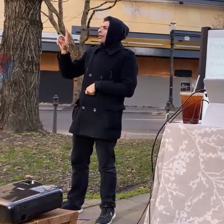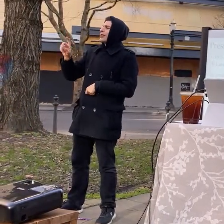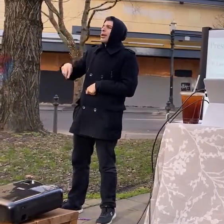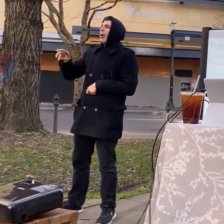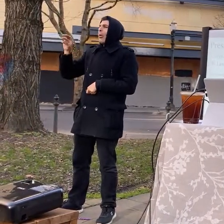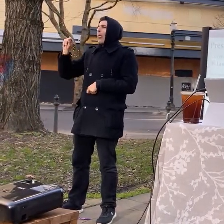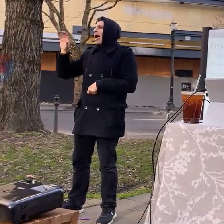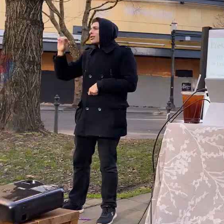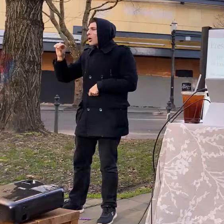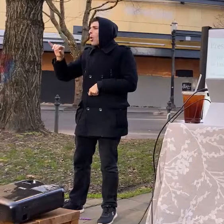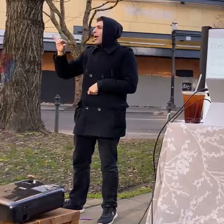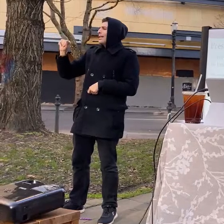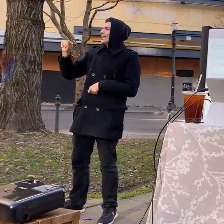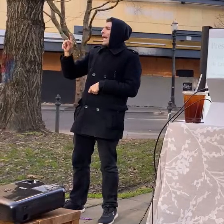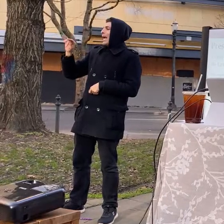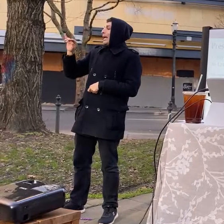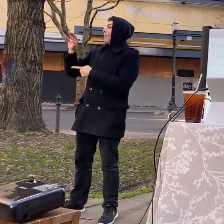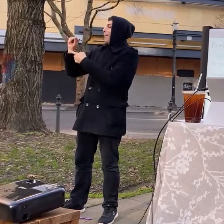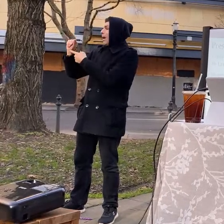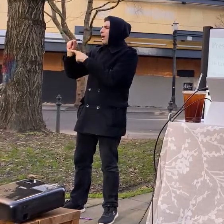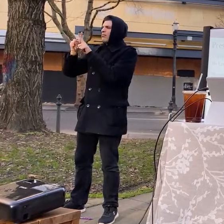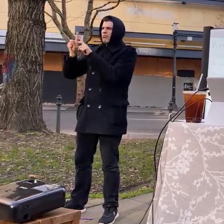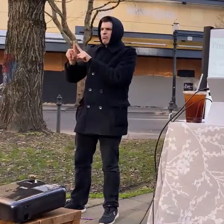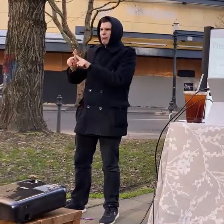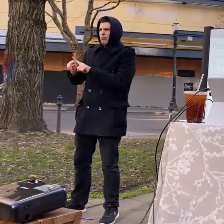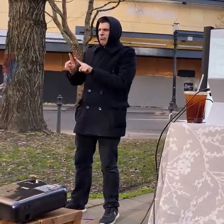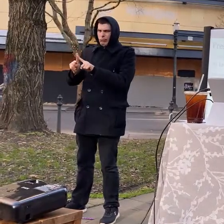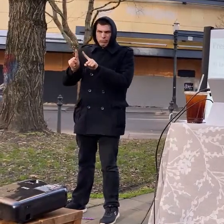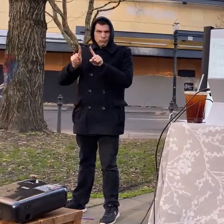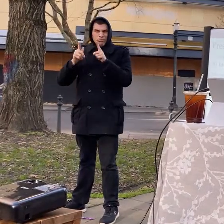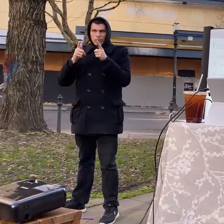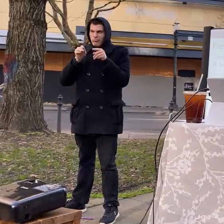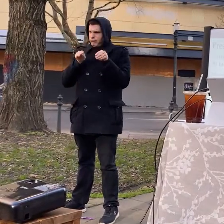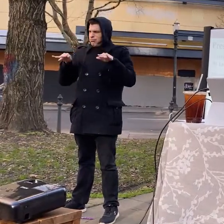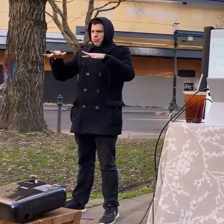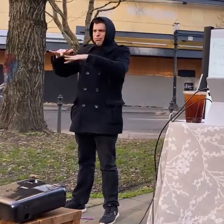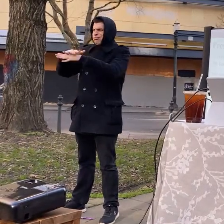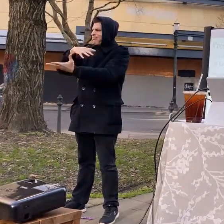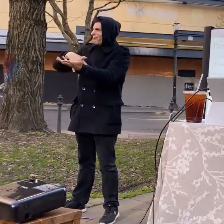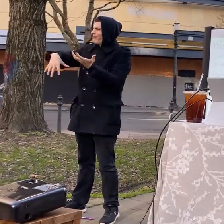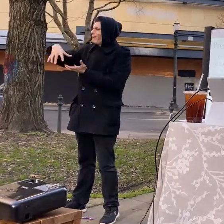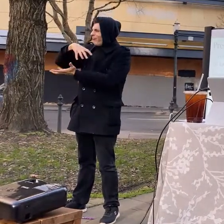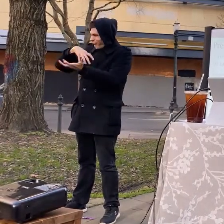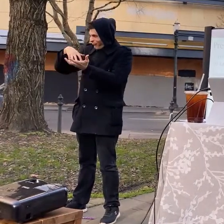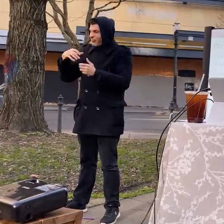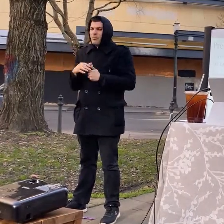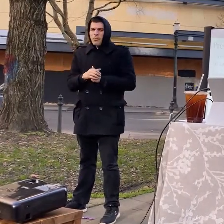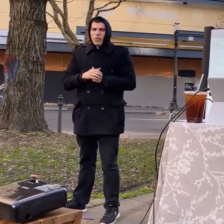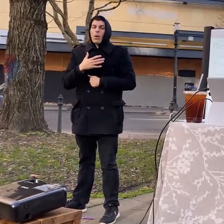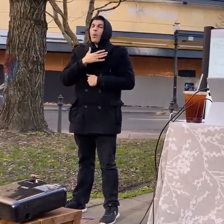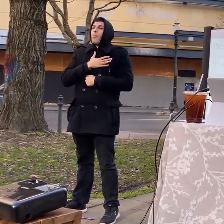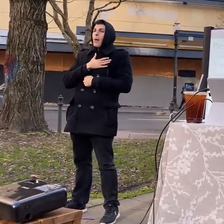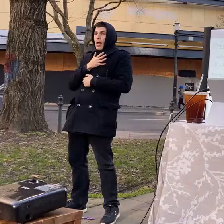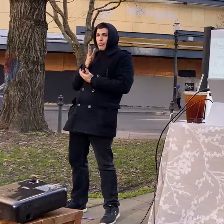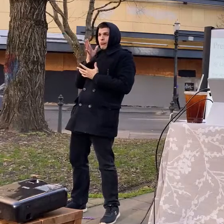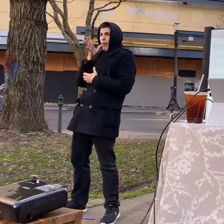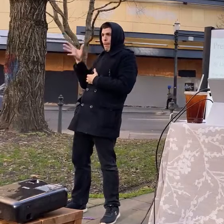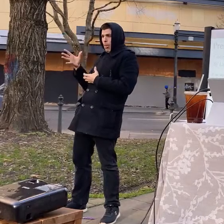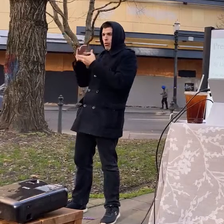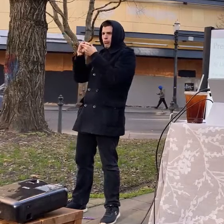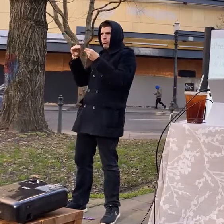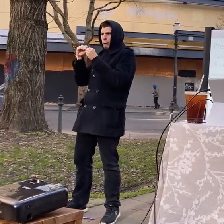that was called wulwul in our language so they called it wulwul and lucked is blue